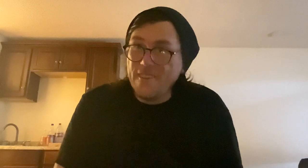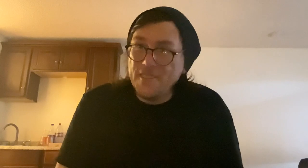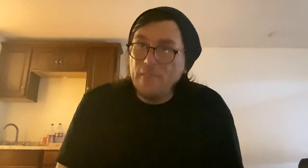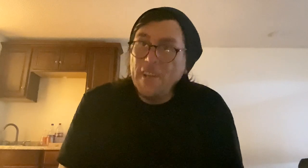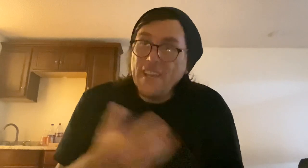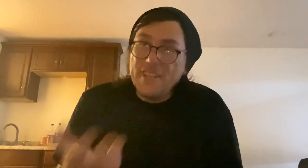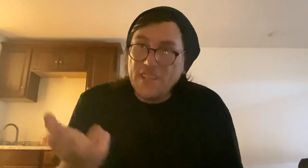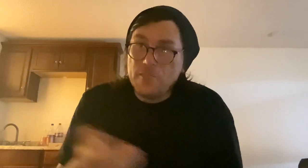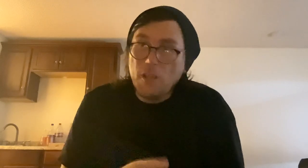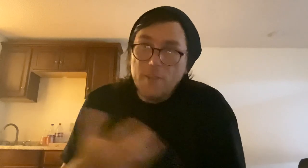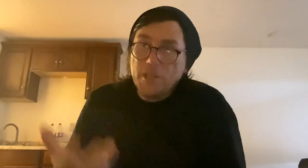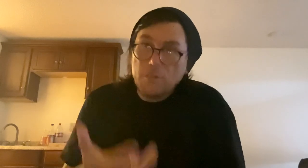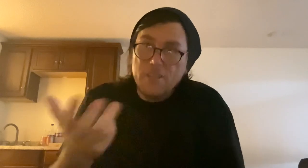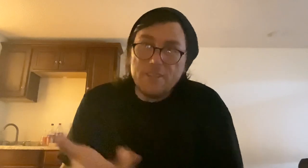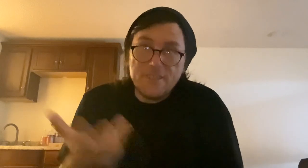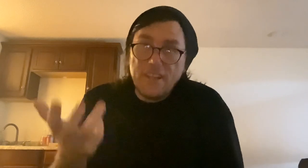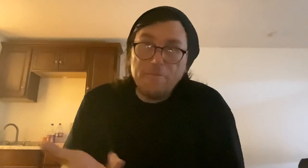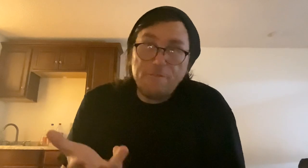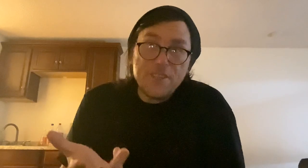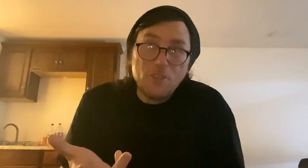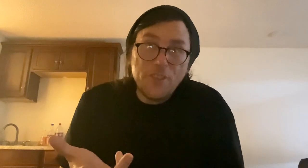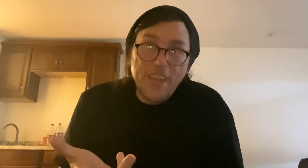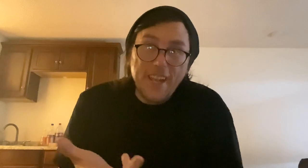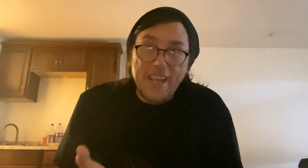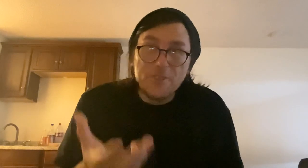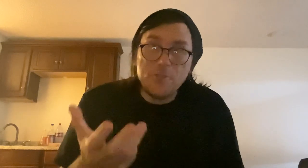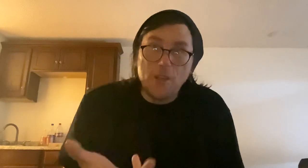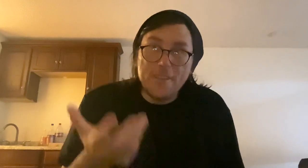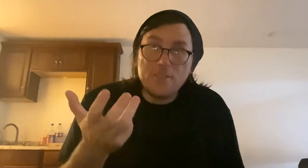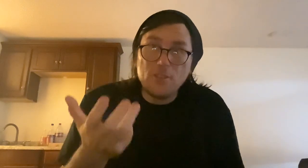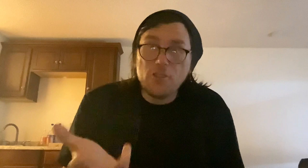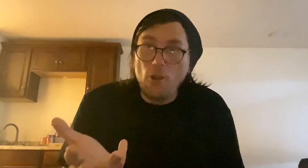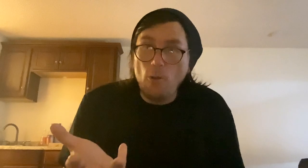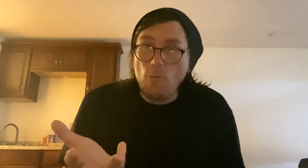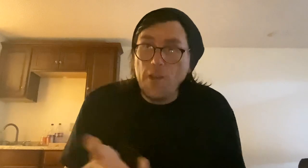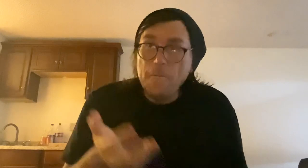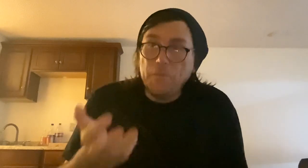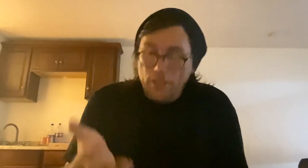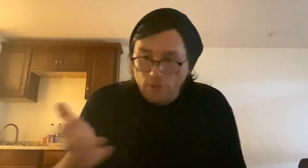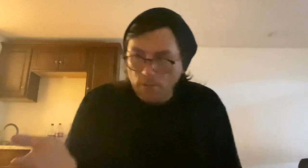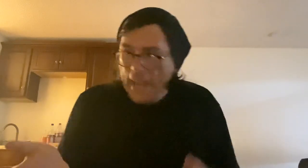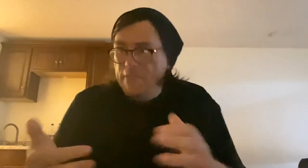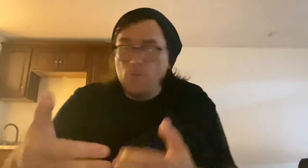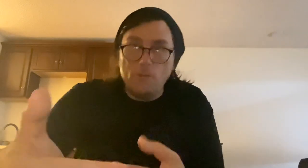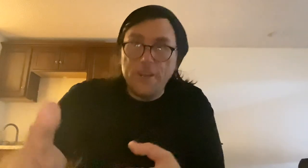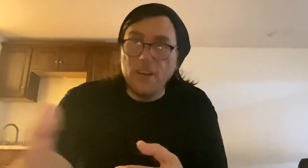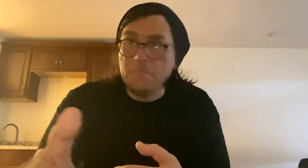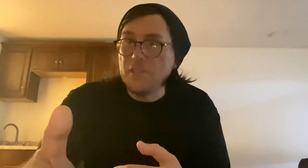itself intangible objects? Because it's not a physical thing. It's just code that you don't have it written on a piece